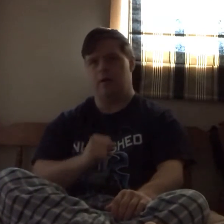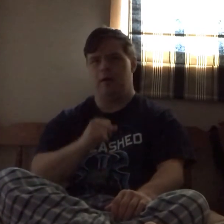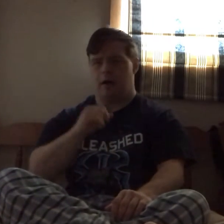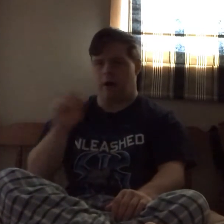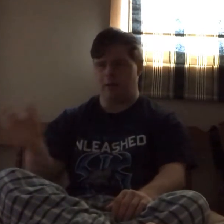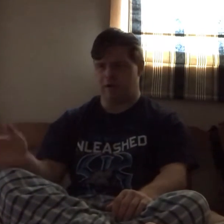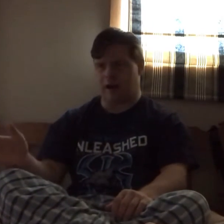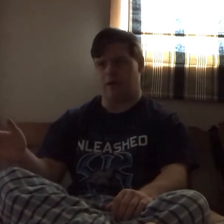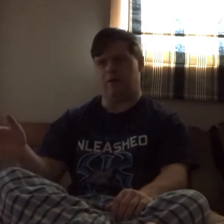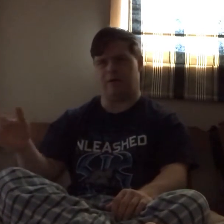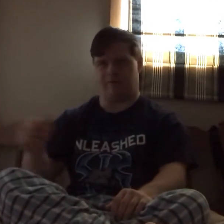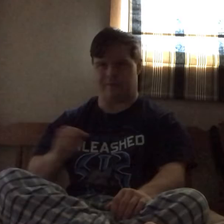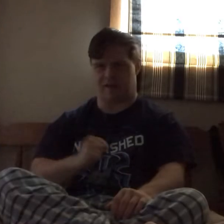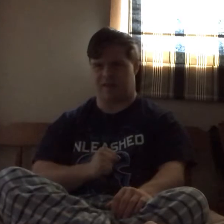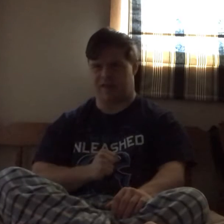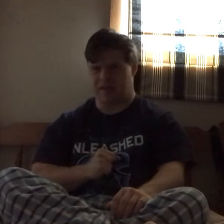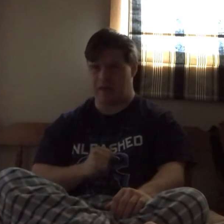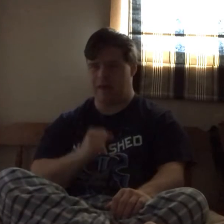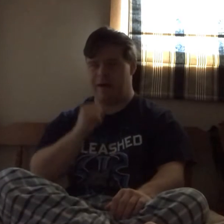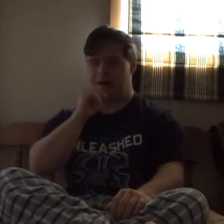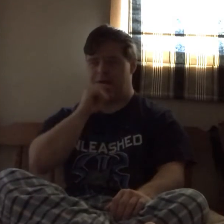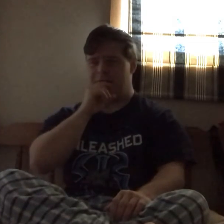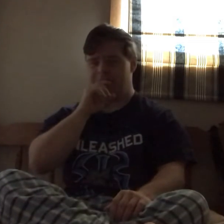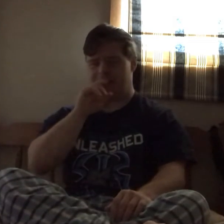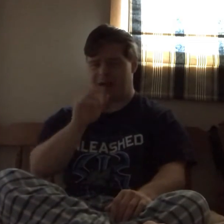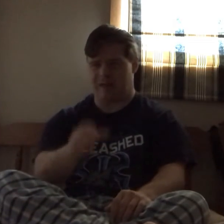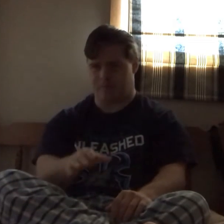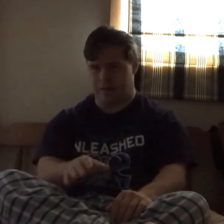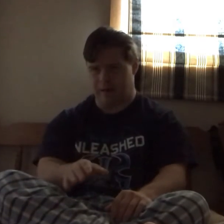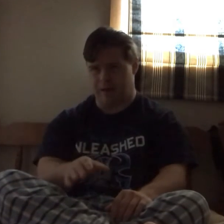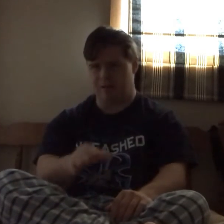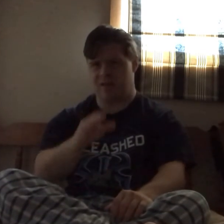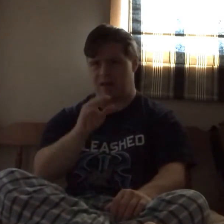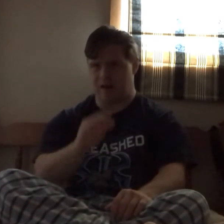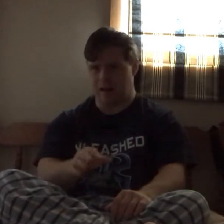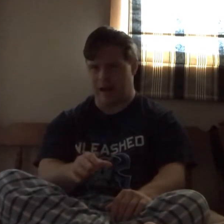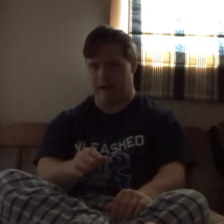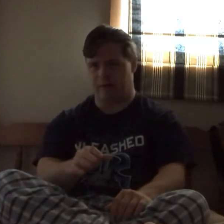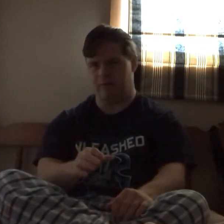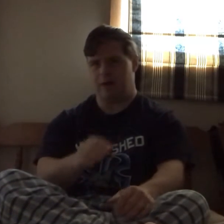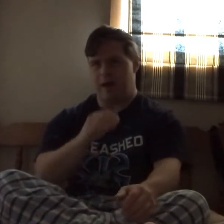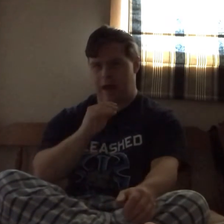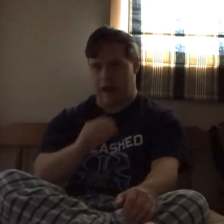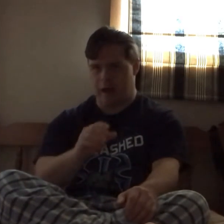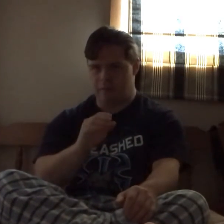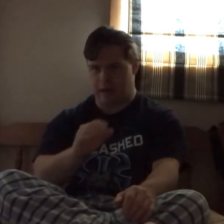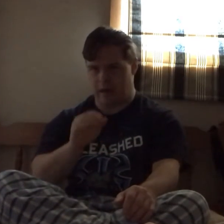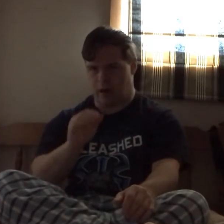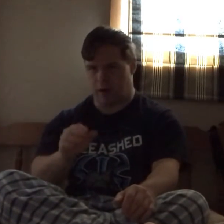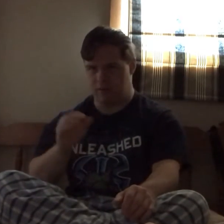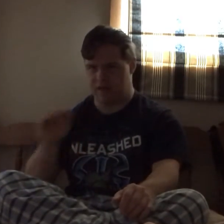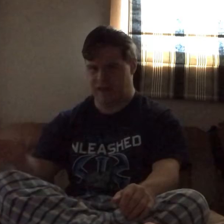Our channel is with a C. It spells out M-A-R-C.